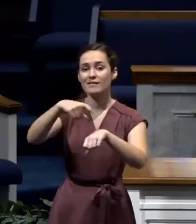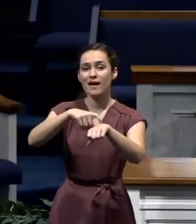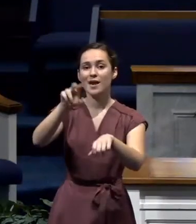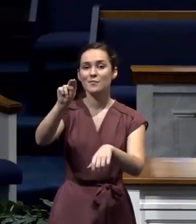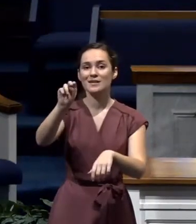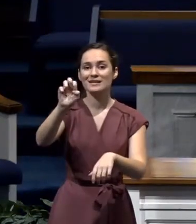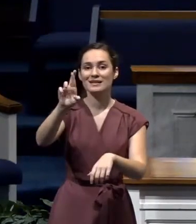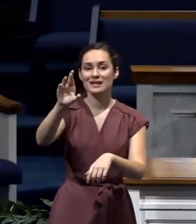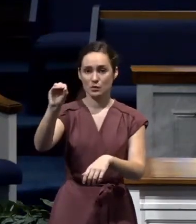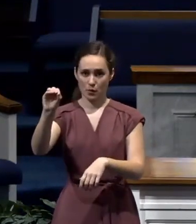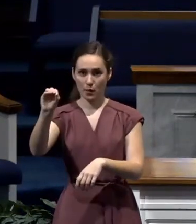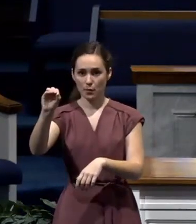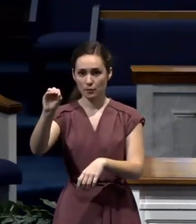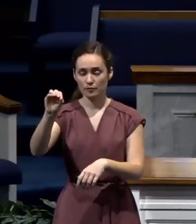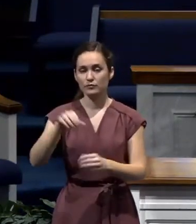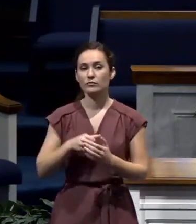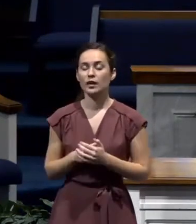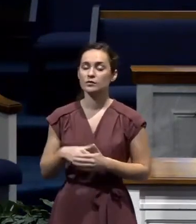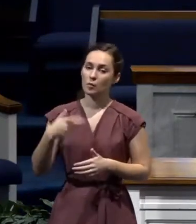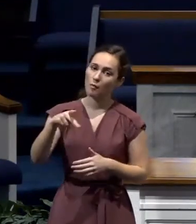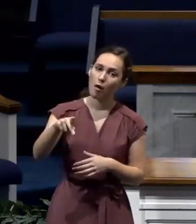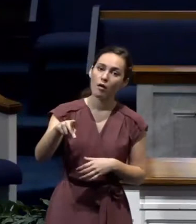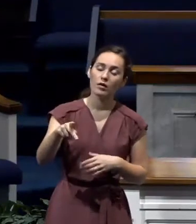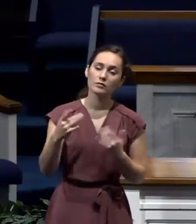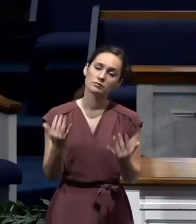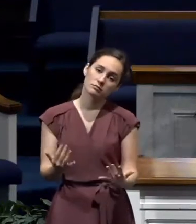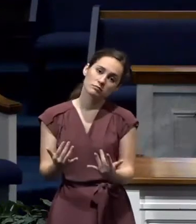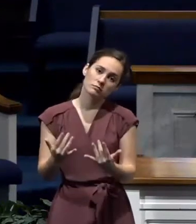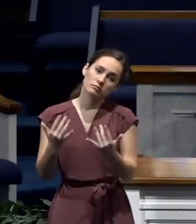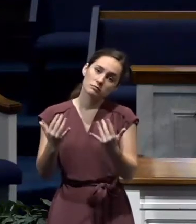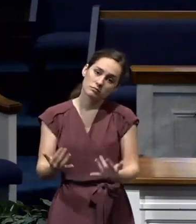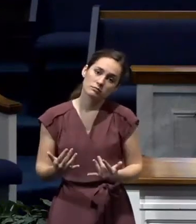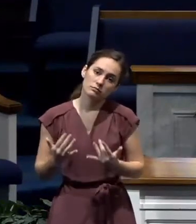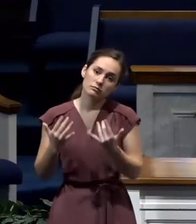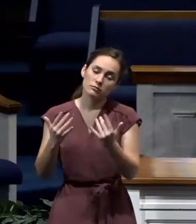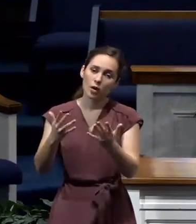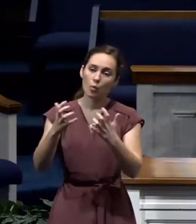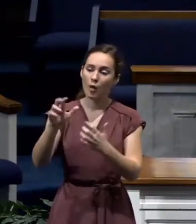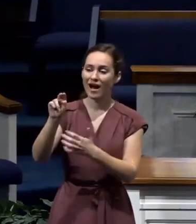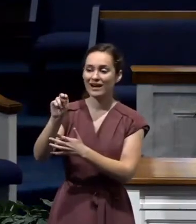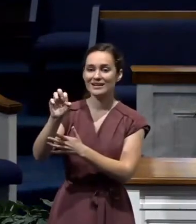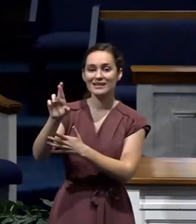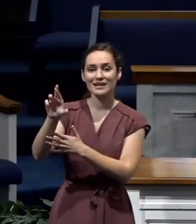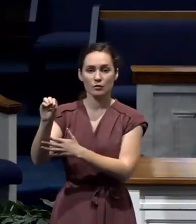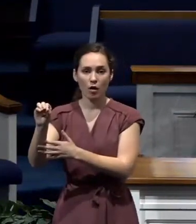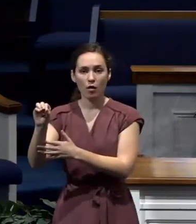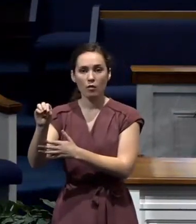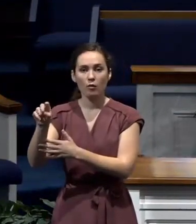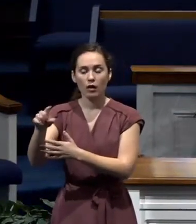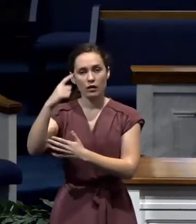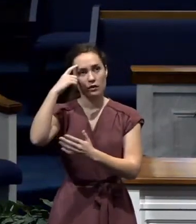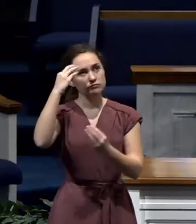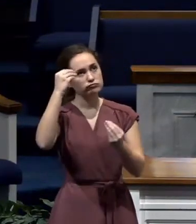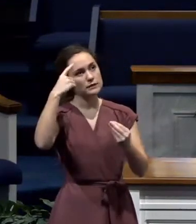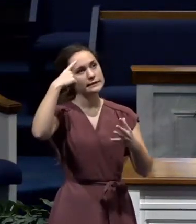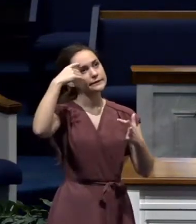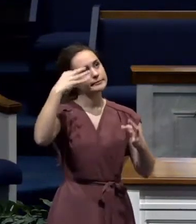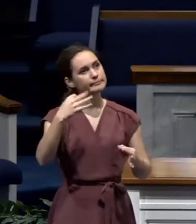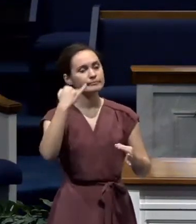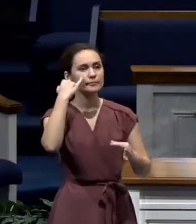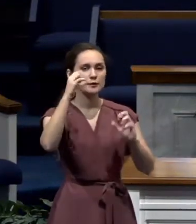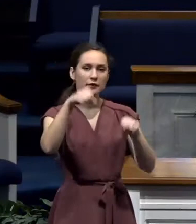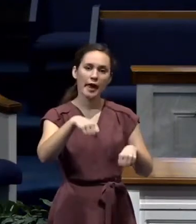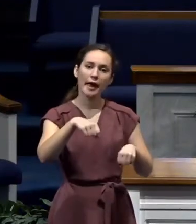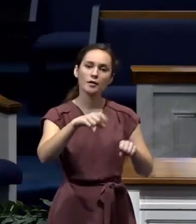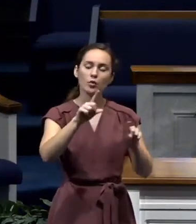so Paul was waiting for Nero to make up his mind before he could